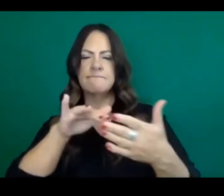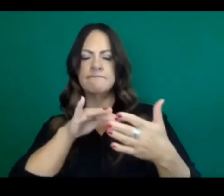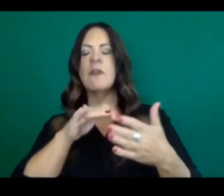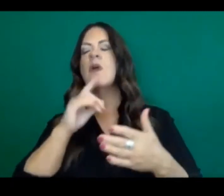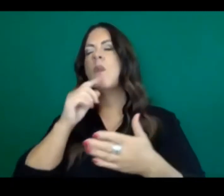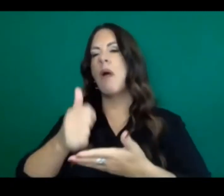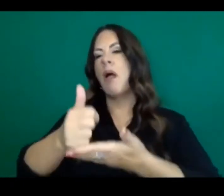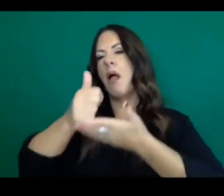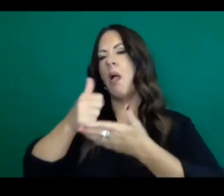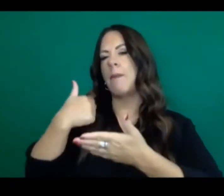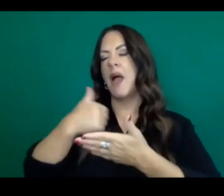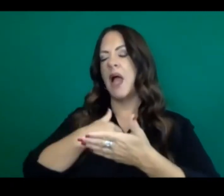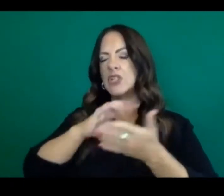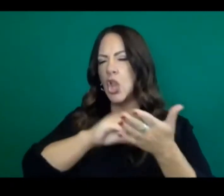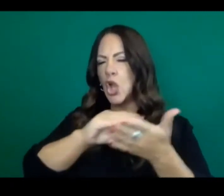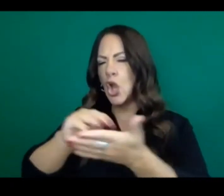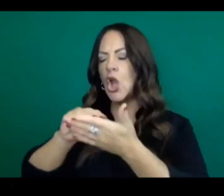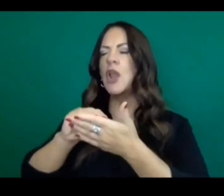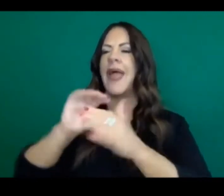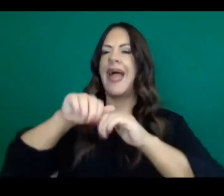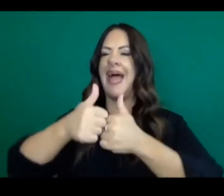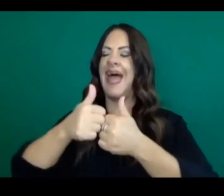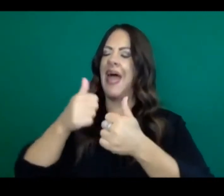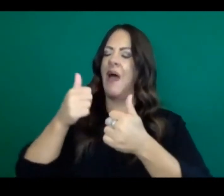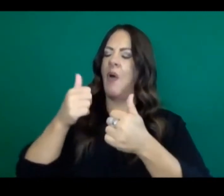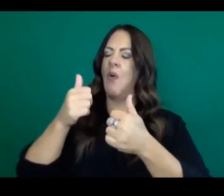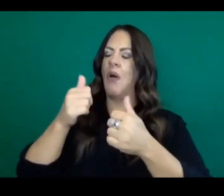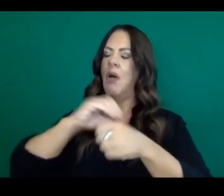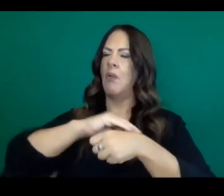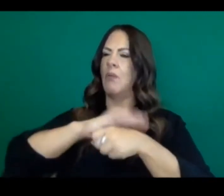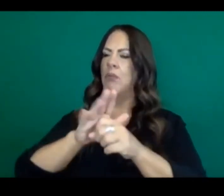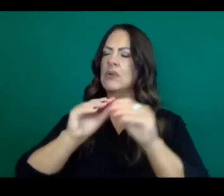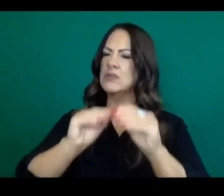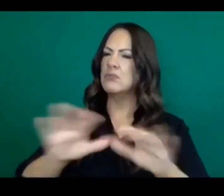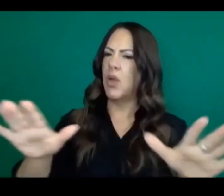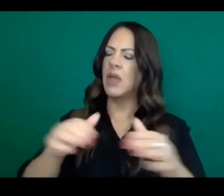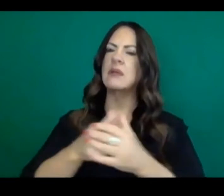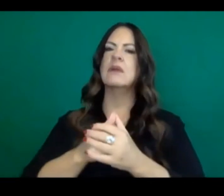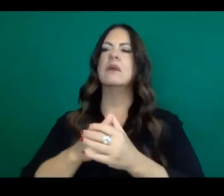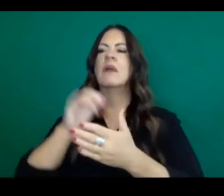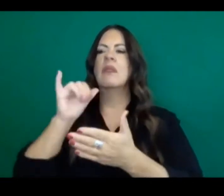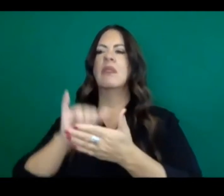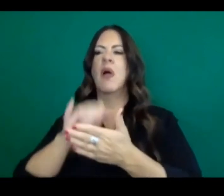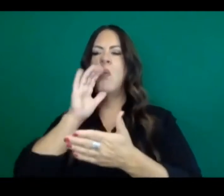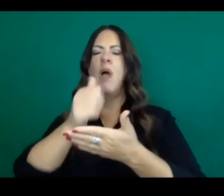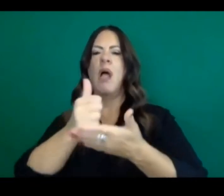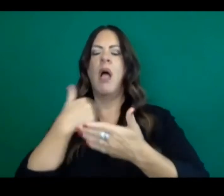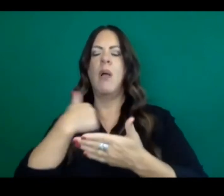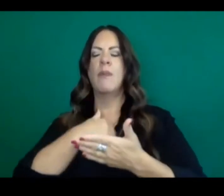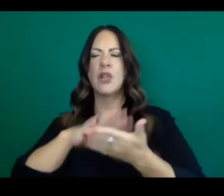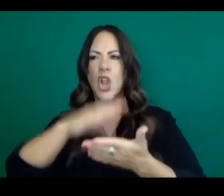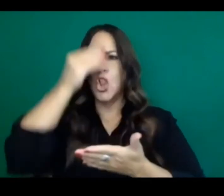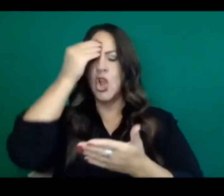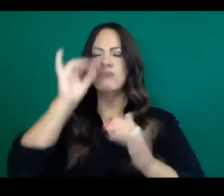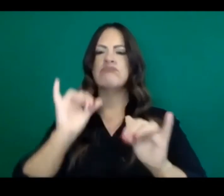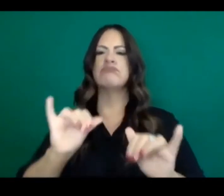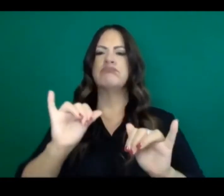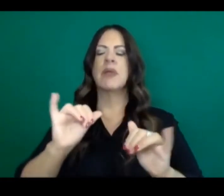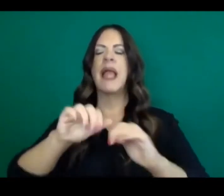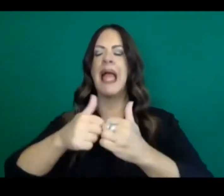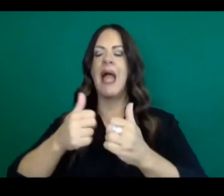about transmission and also help support this blueprint for a safer economy and increasing operations